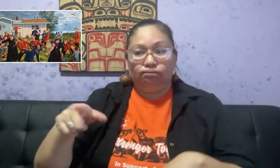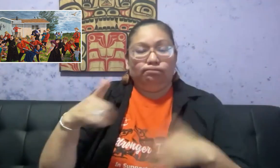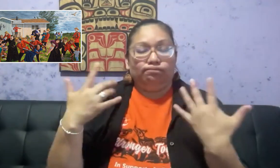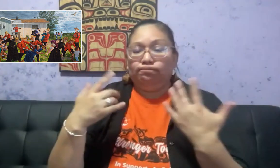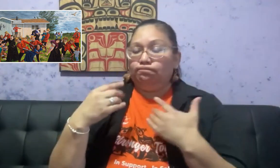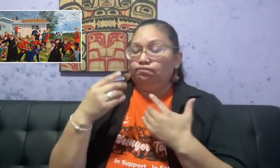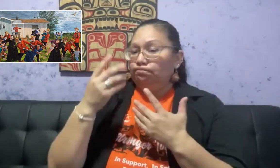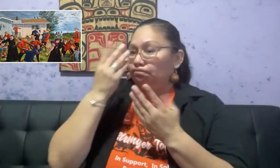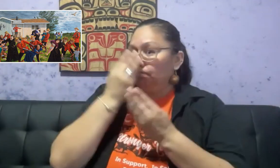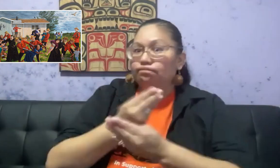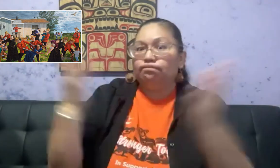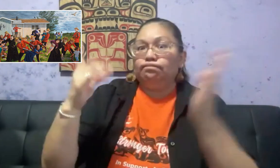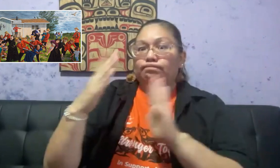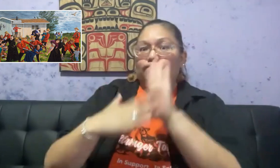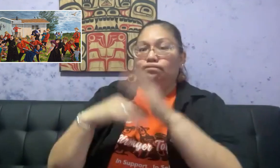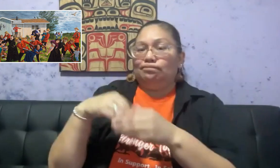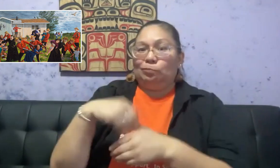This painting is worth a thousand words.